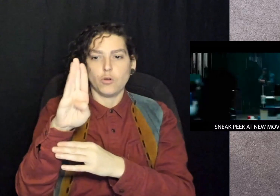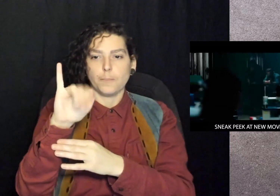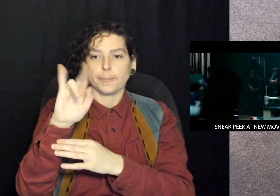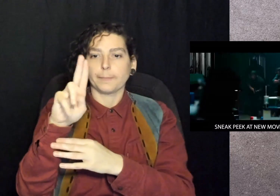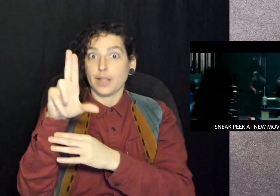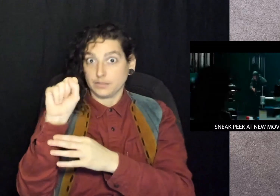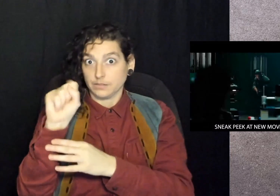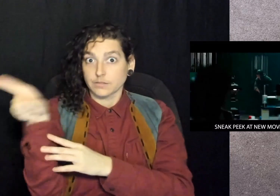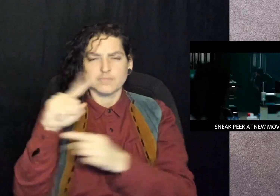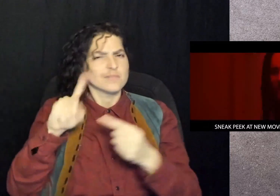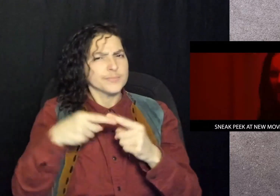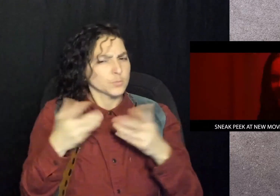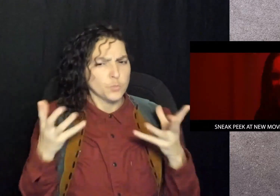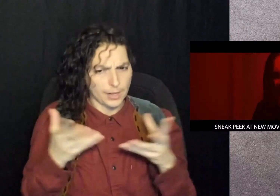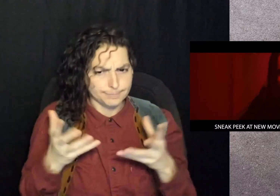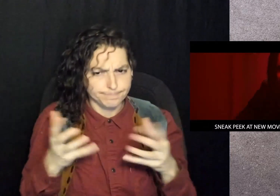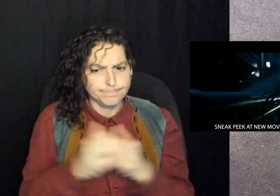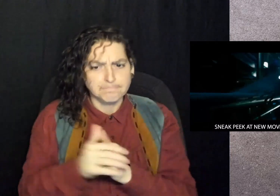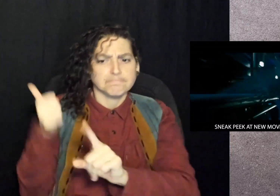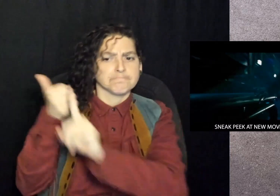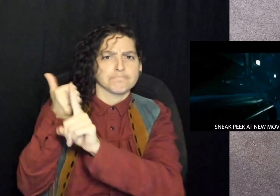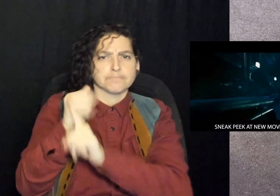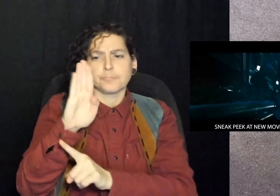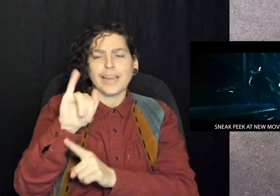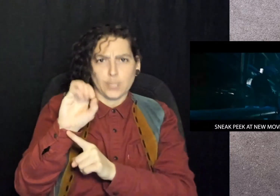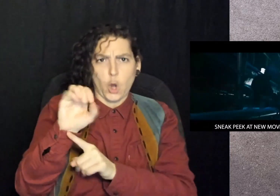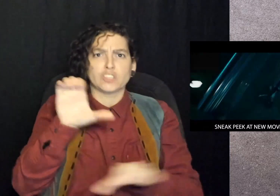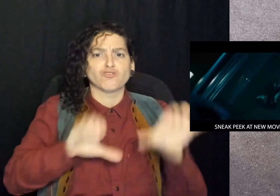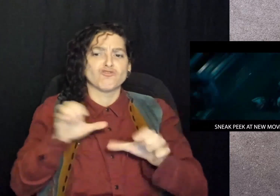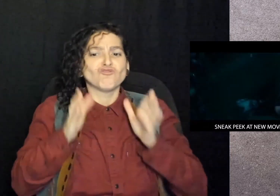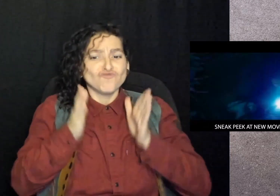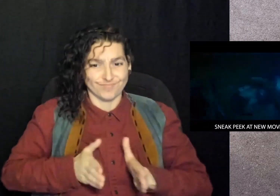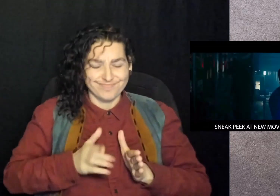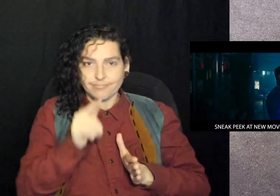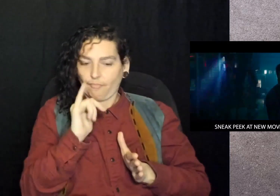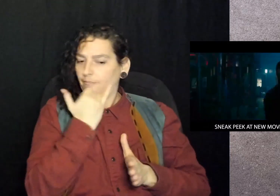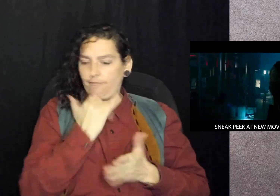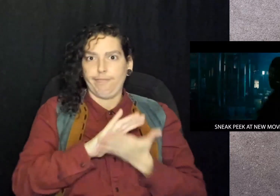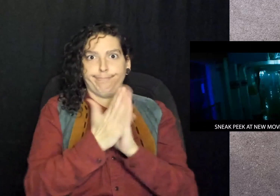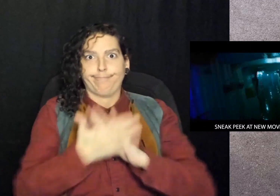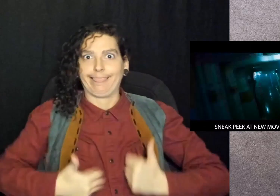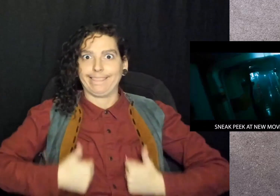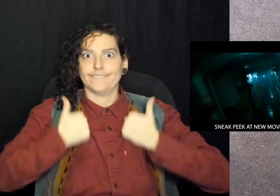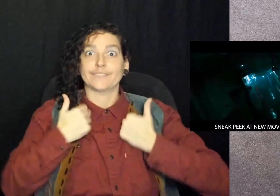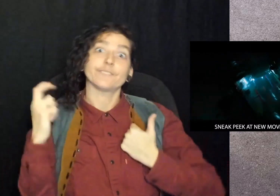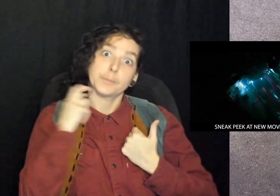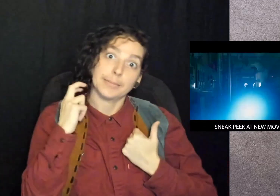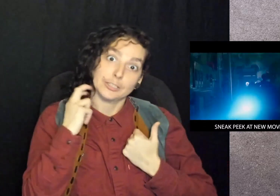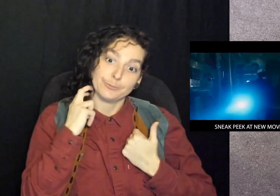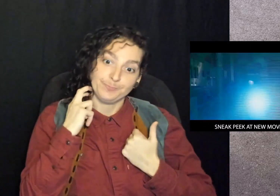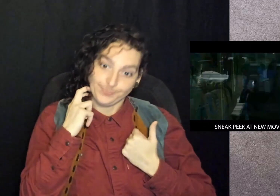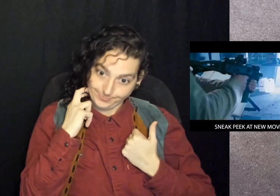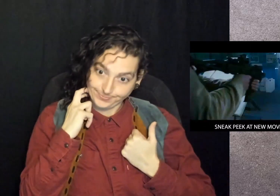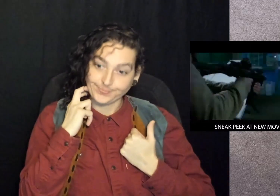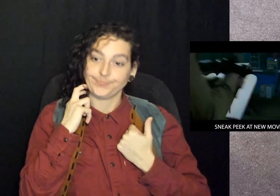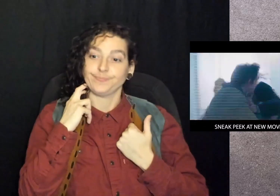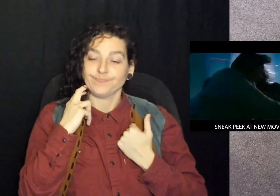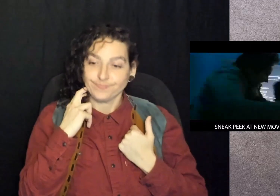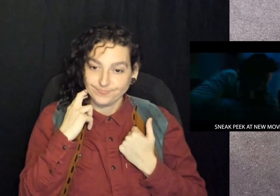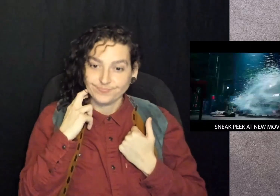Actor Jared Leto stars as Morbius, a biochemist who accidentally